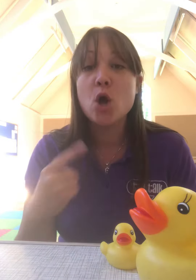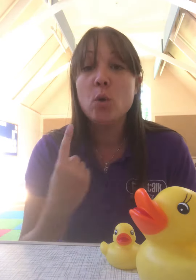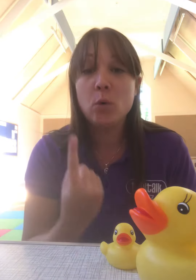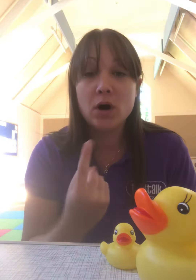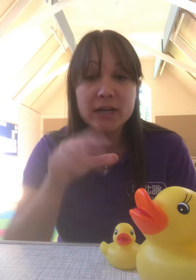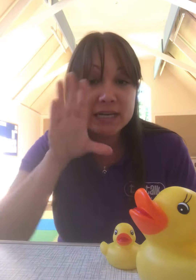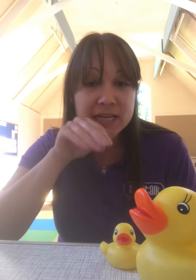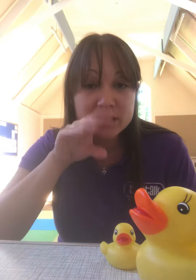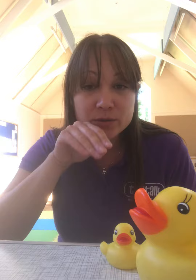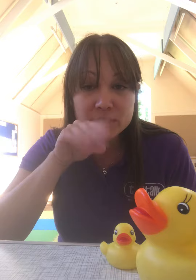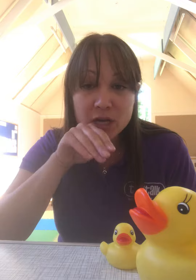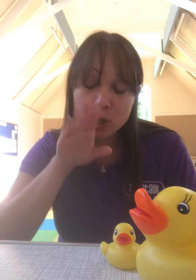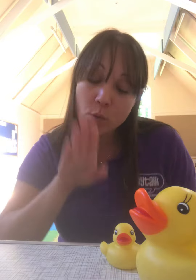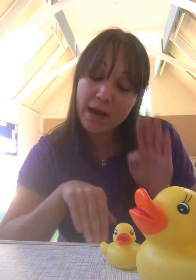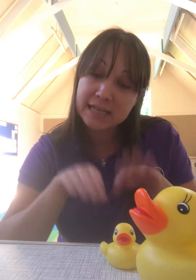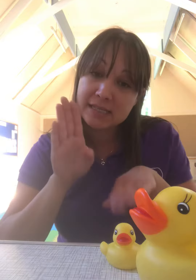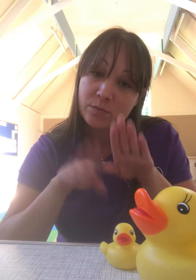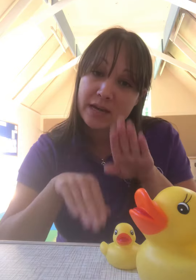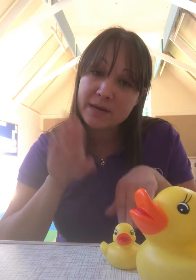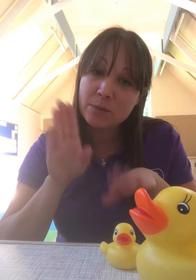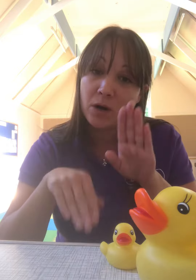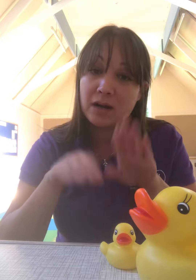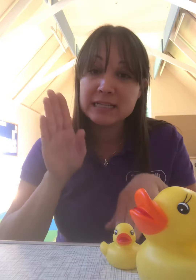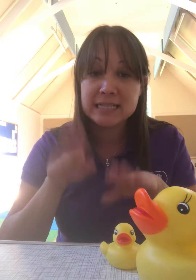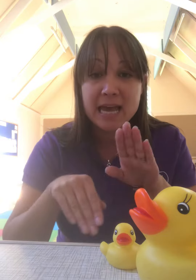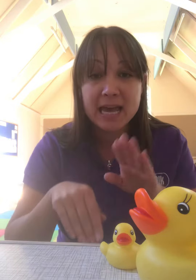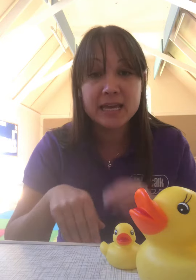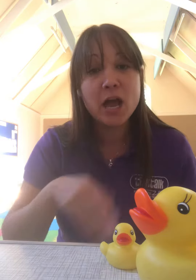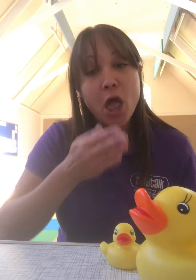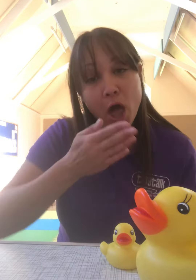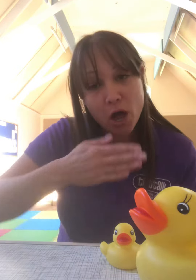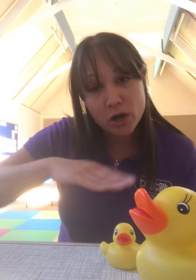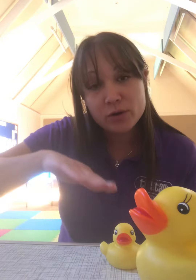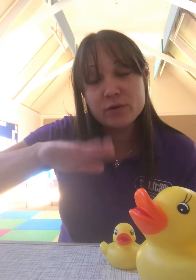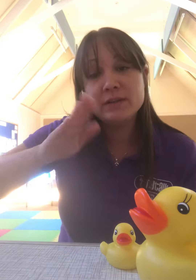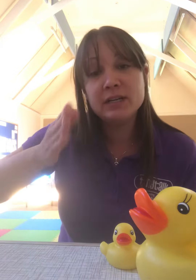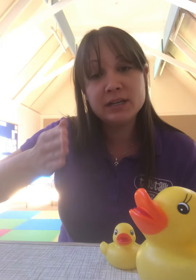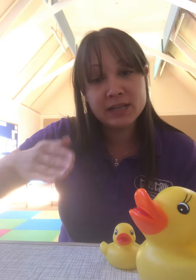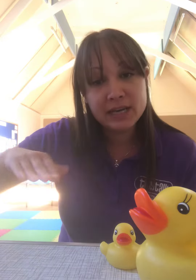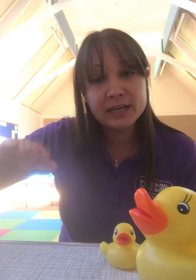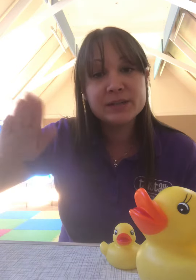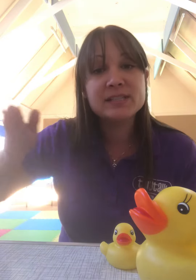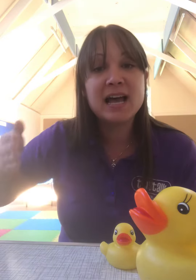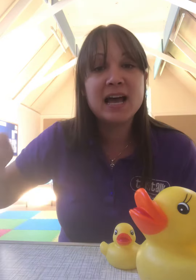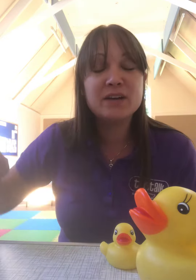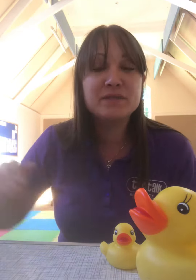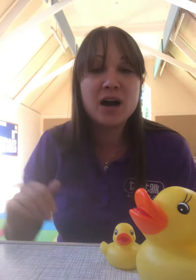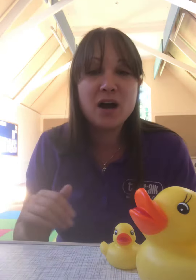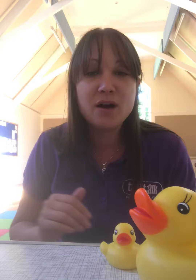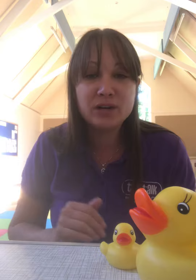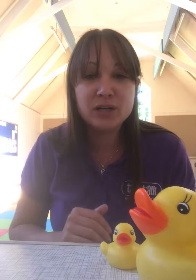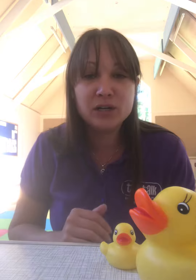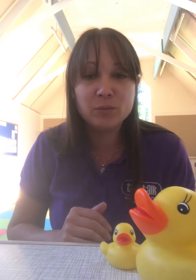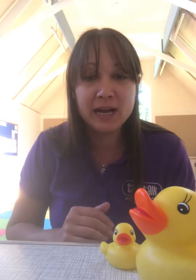One little duck went swimming one day, over the hills and far away.